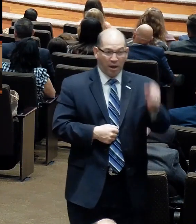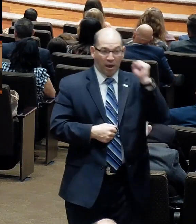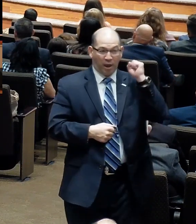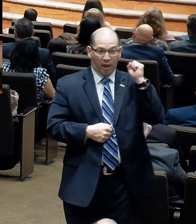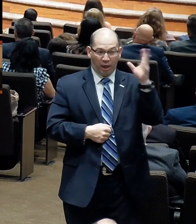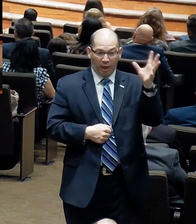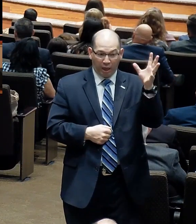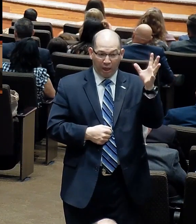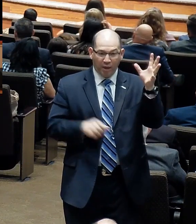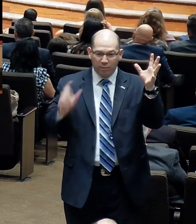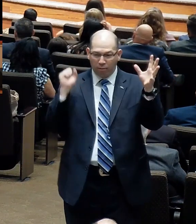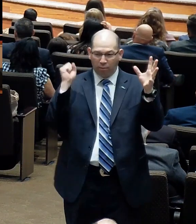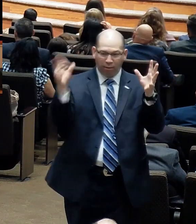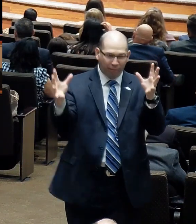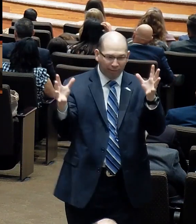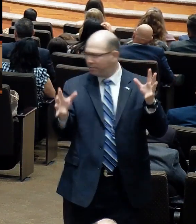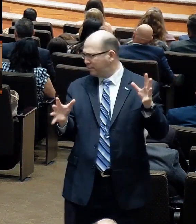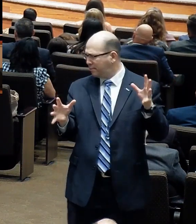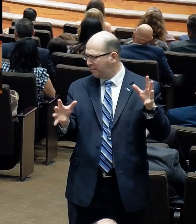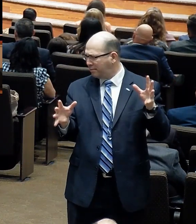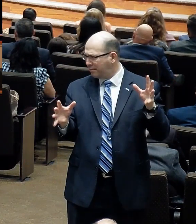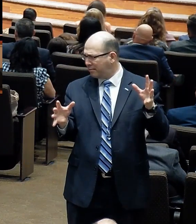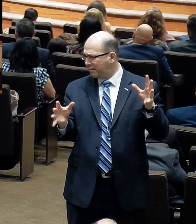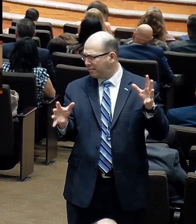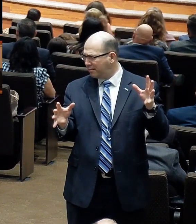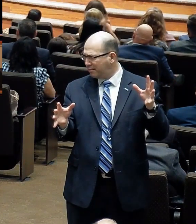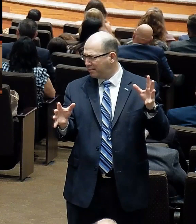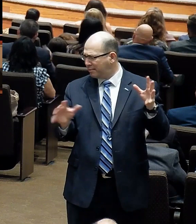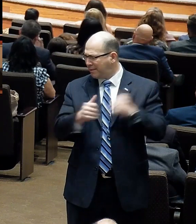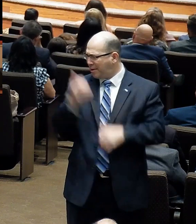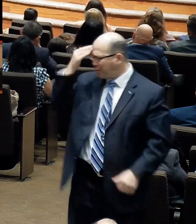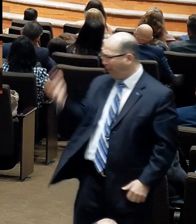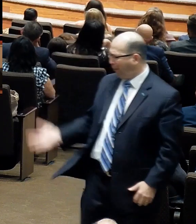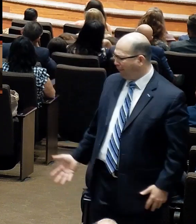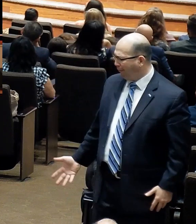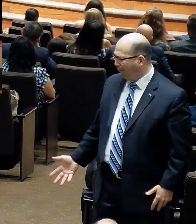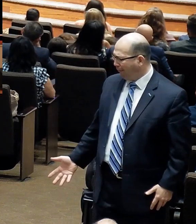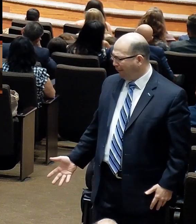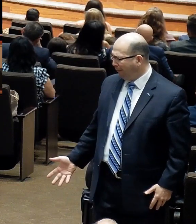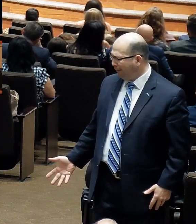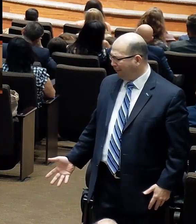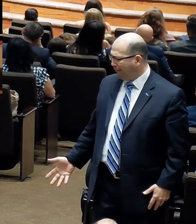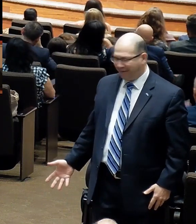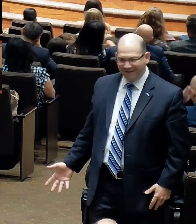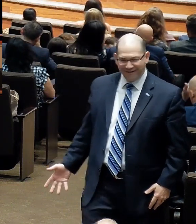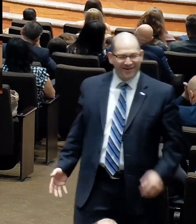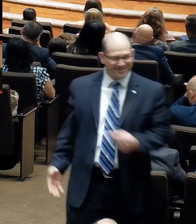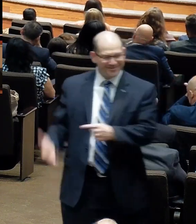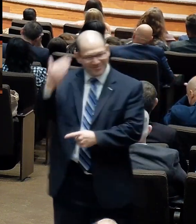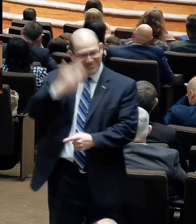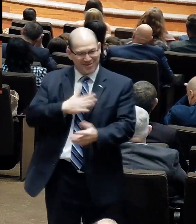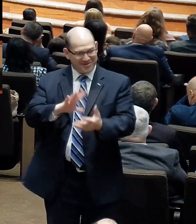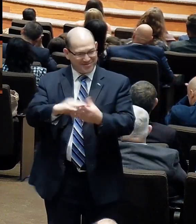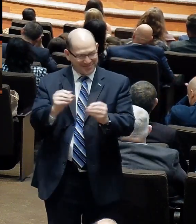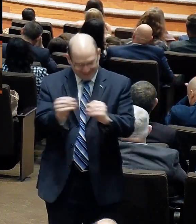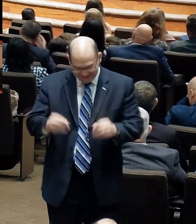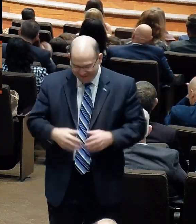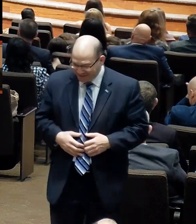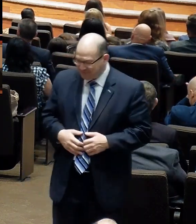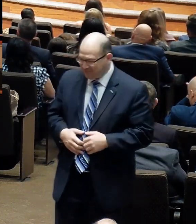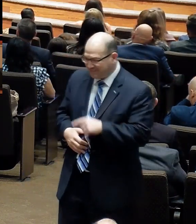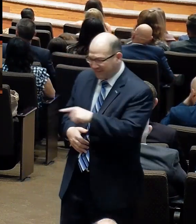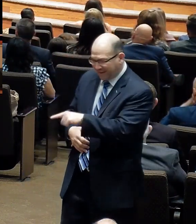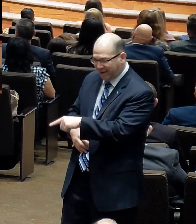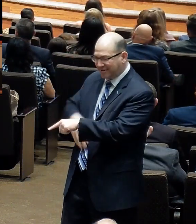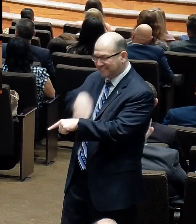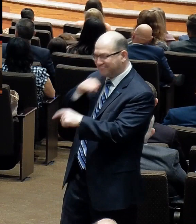she starts them and supplies the middle parts too. But, uh, that is one of the great things I told my wife. She's put up a lot being married to me. If you couldn't tell already,